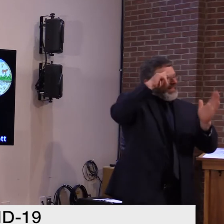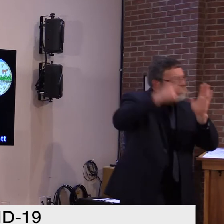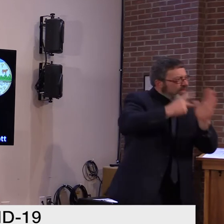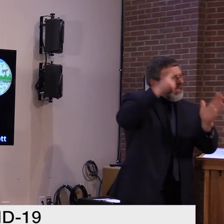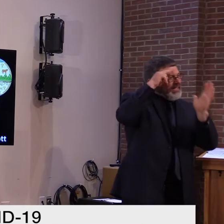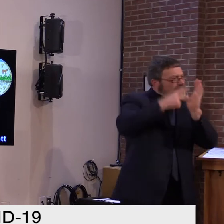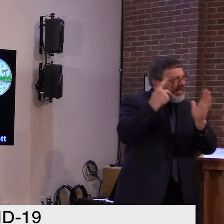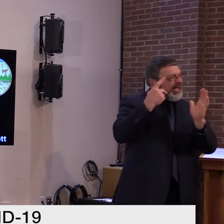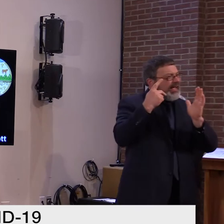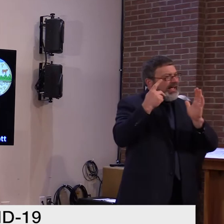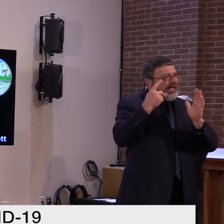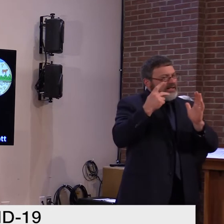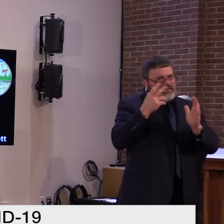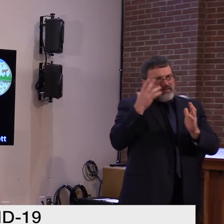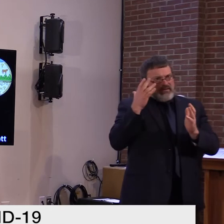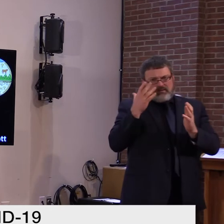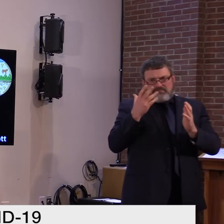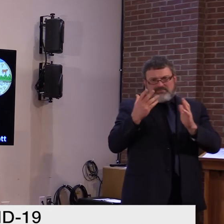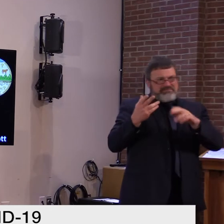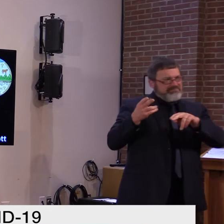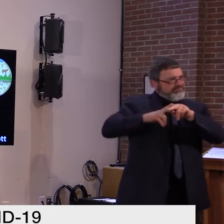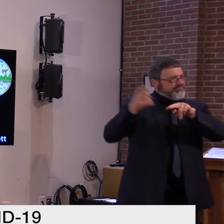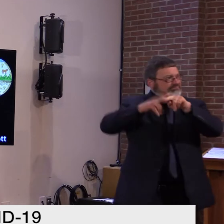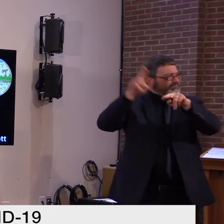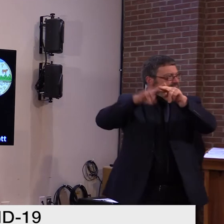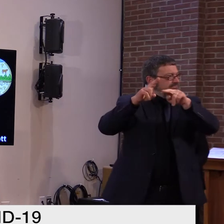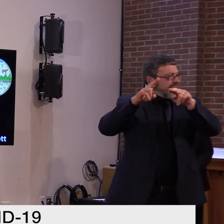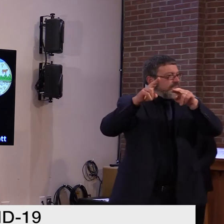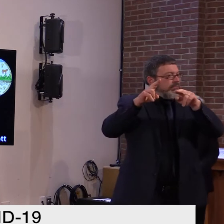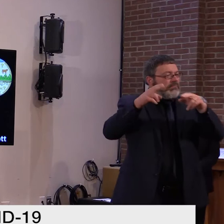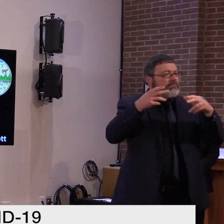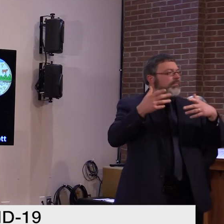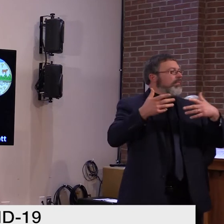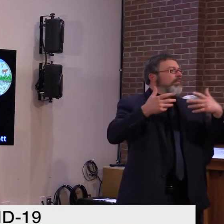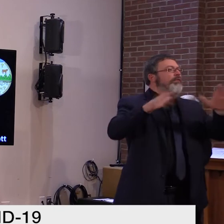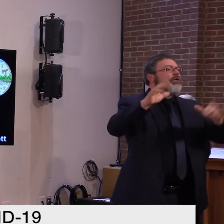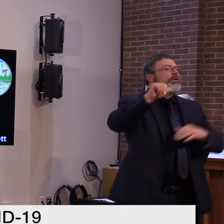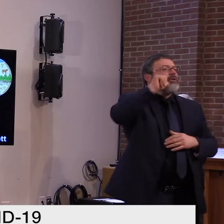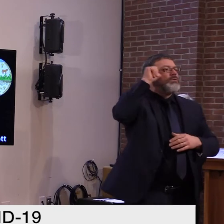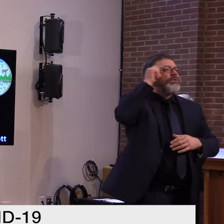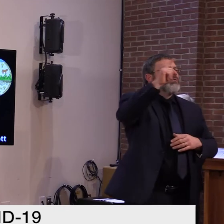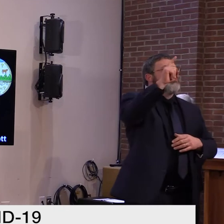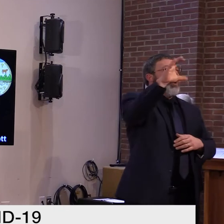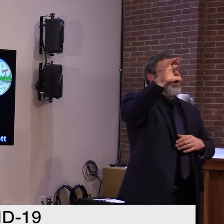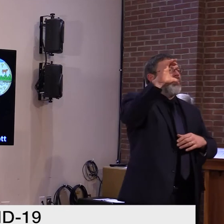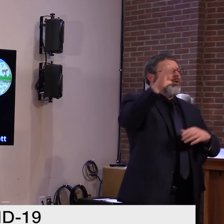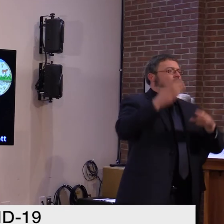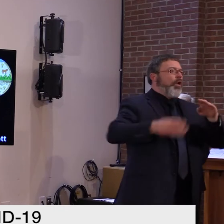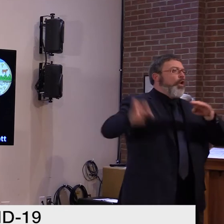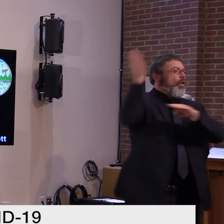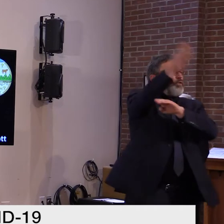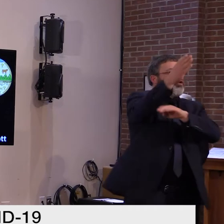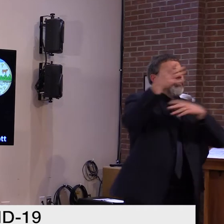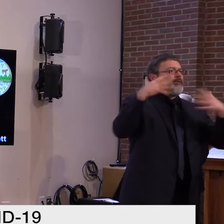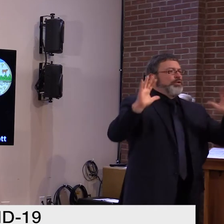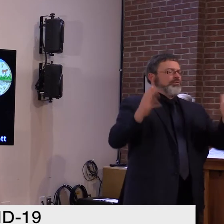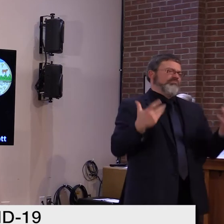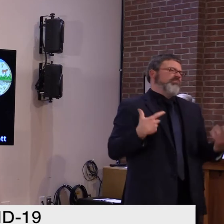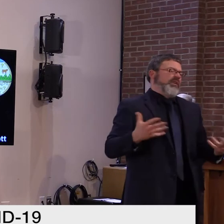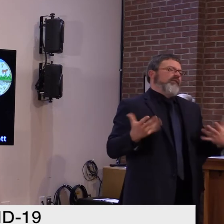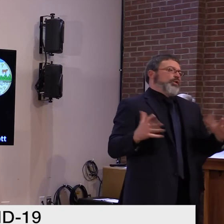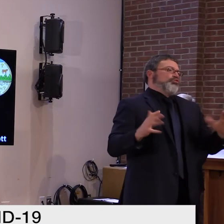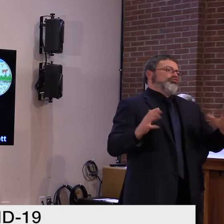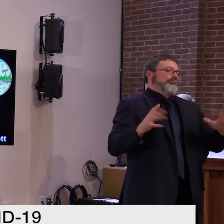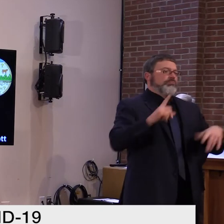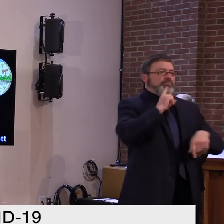Remember our very basic priorities and goals, keep people working, keep kids in school, and save